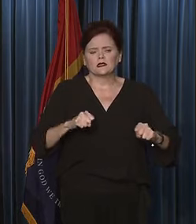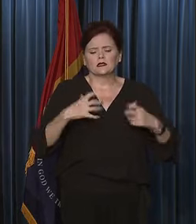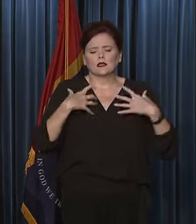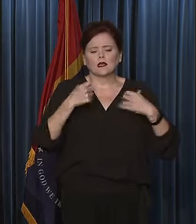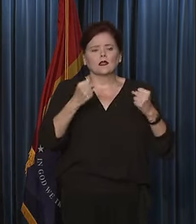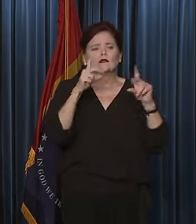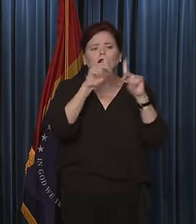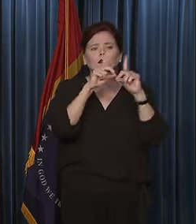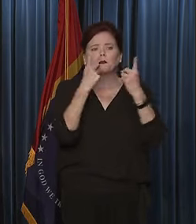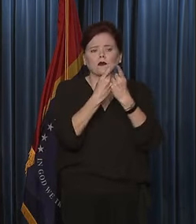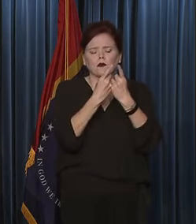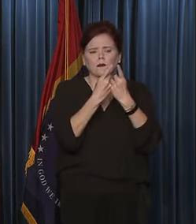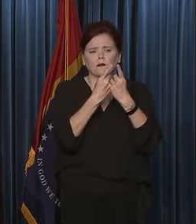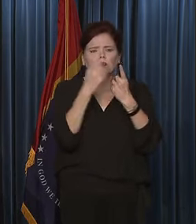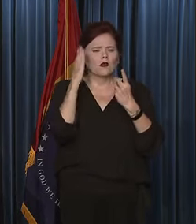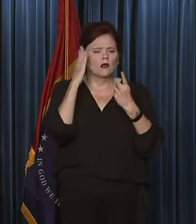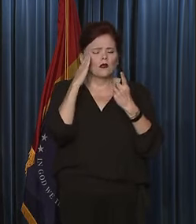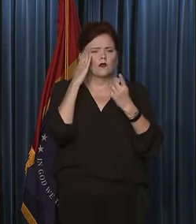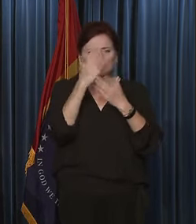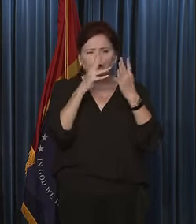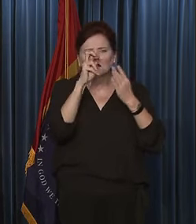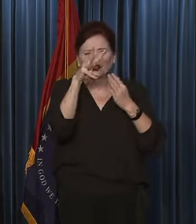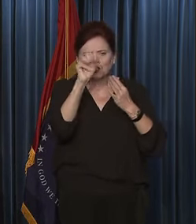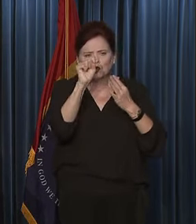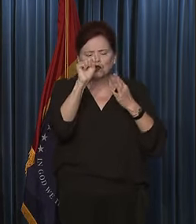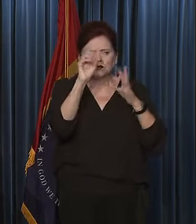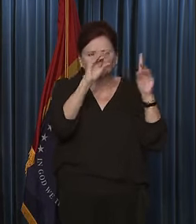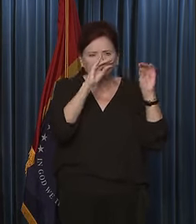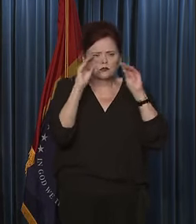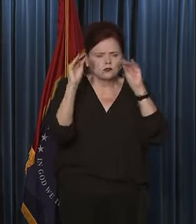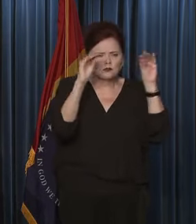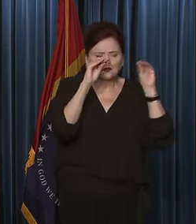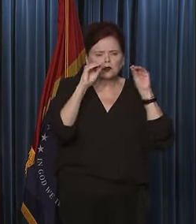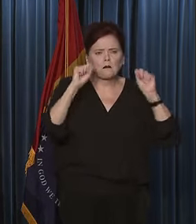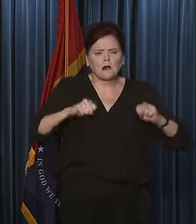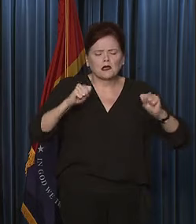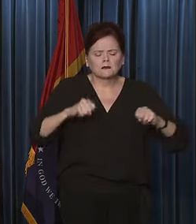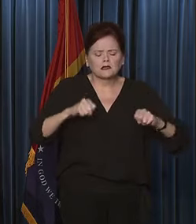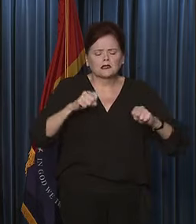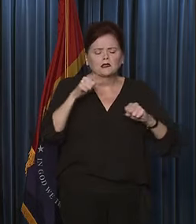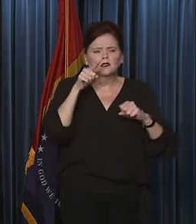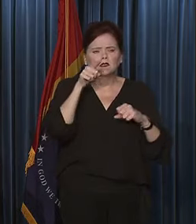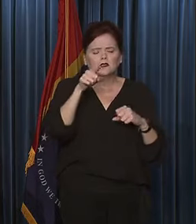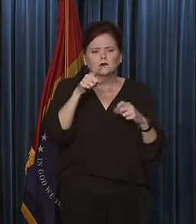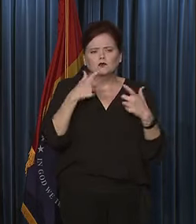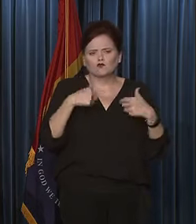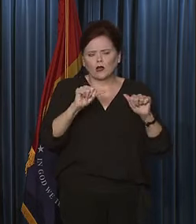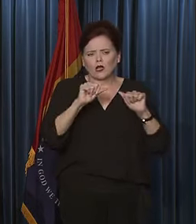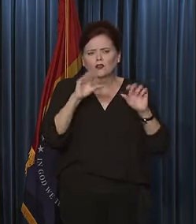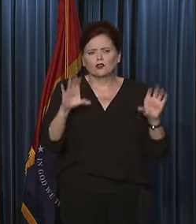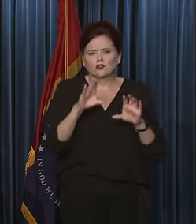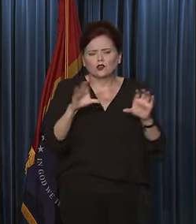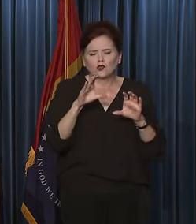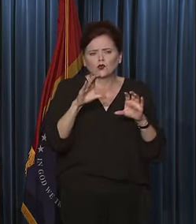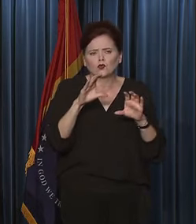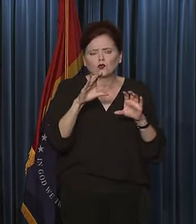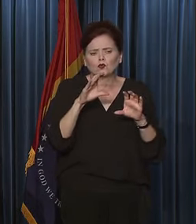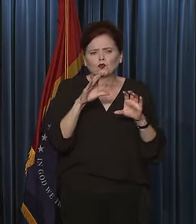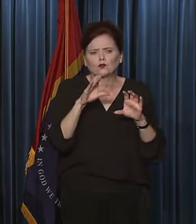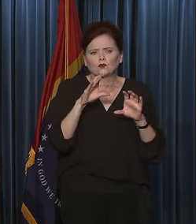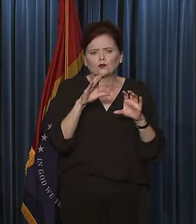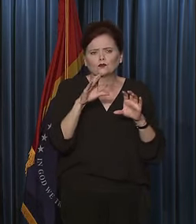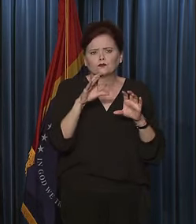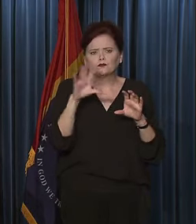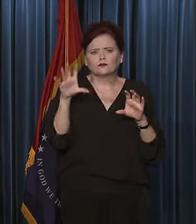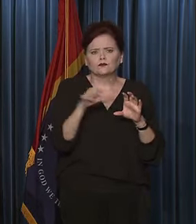health department, I know there's been some news out about possibility of them trying to do, take action